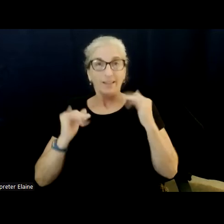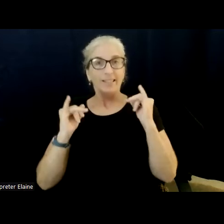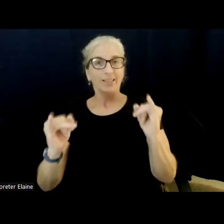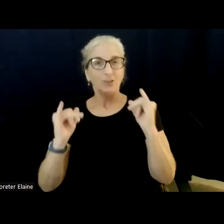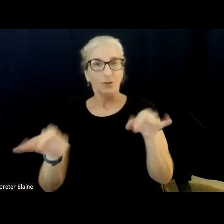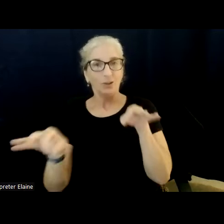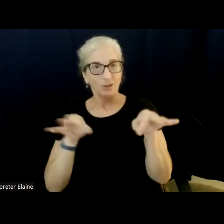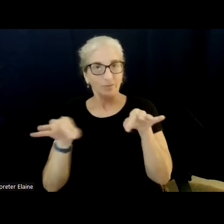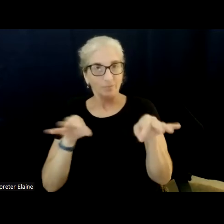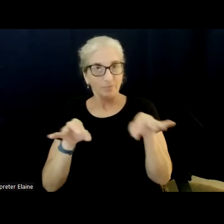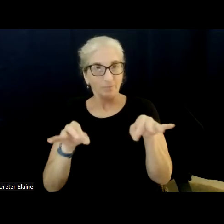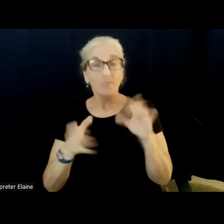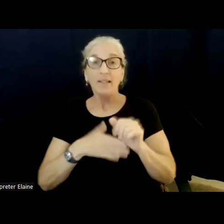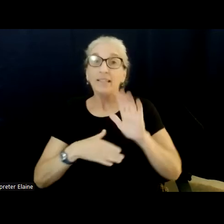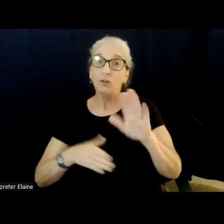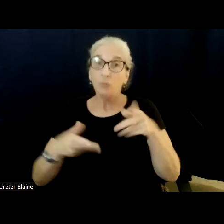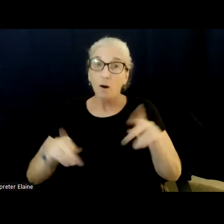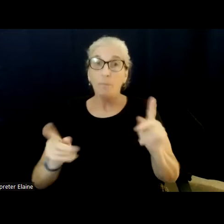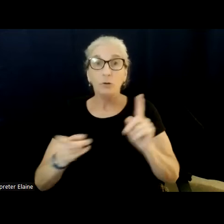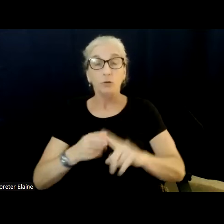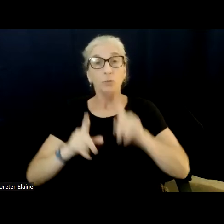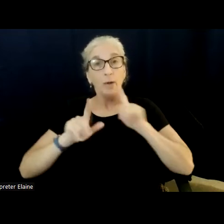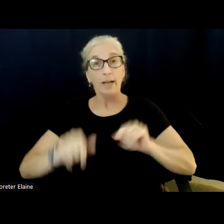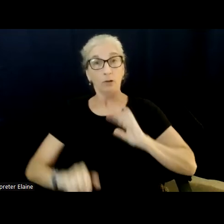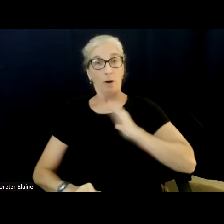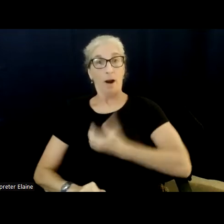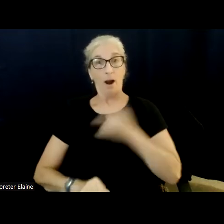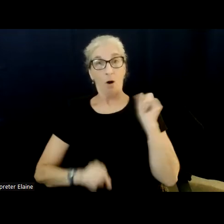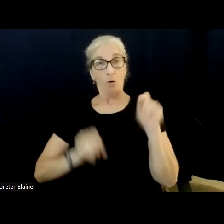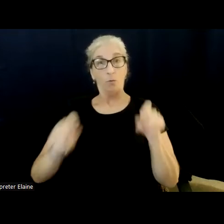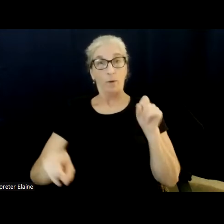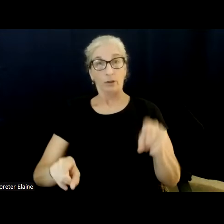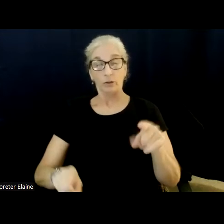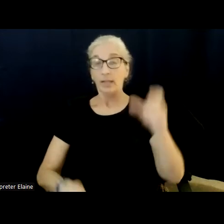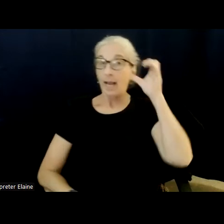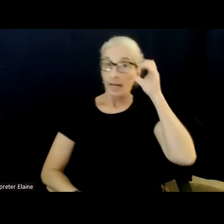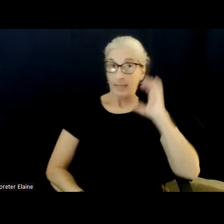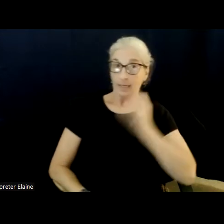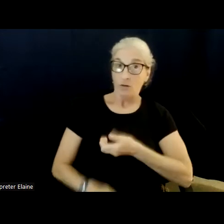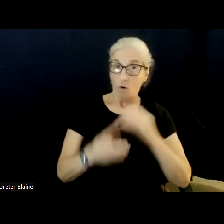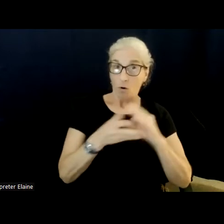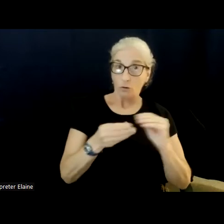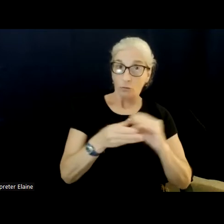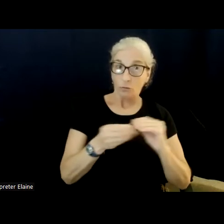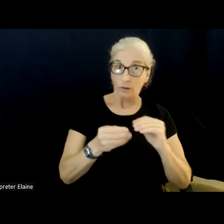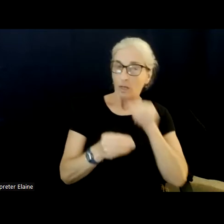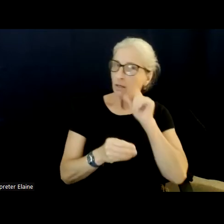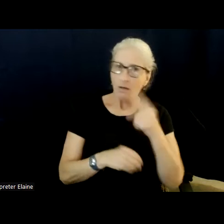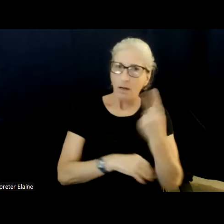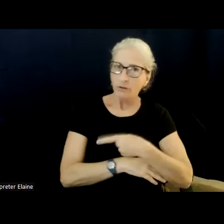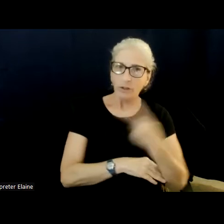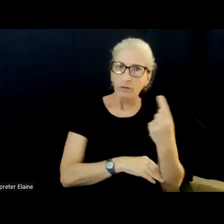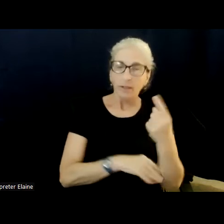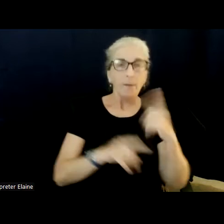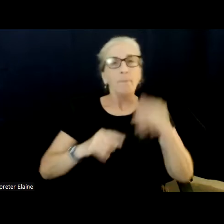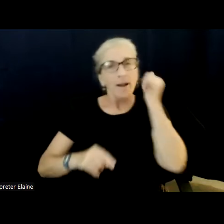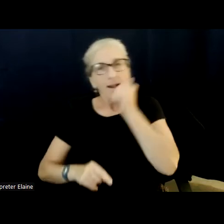This is your opportunity to answer our questions and to hear our stories, not just today, but every day you are in